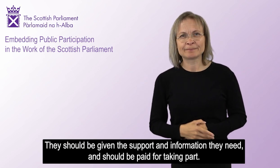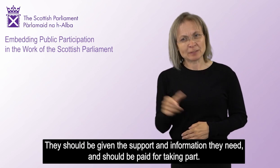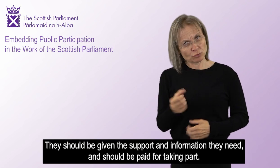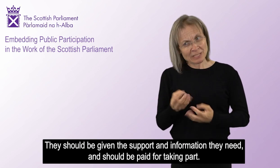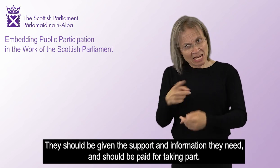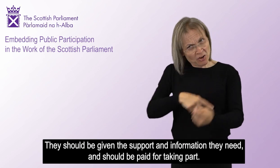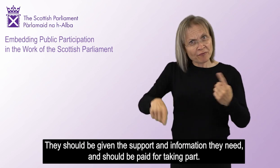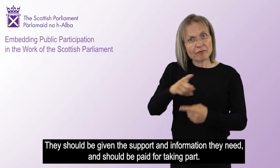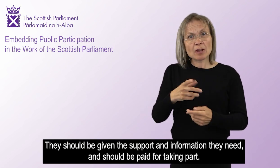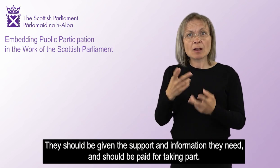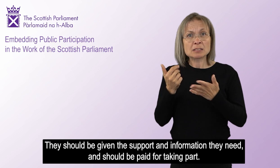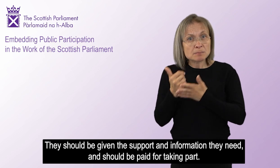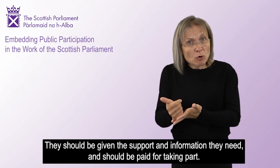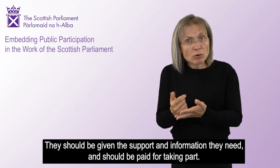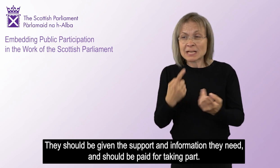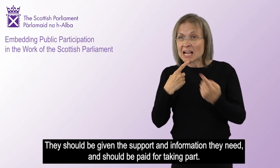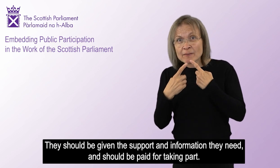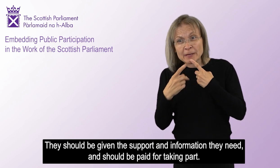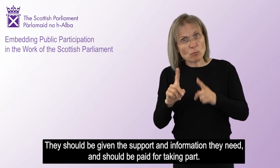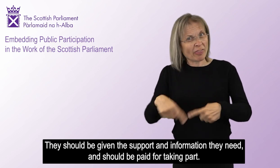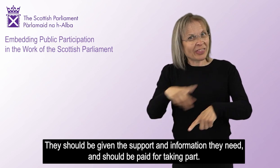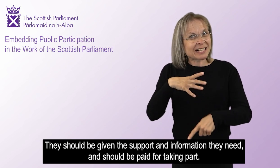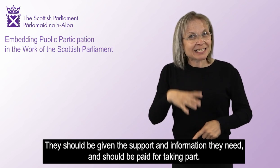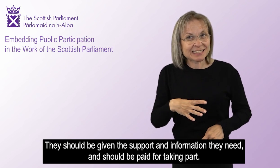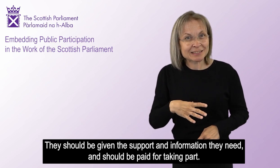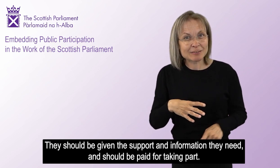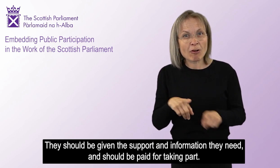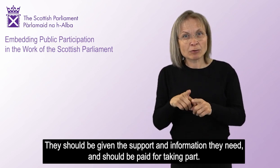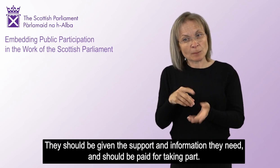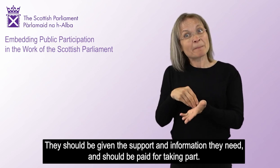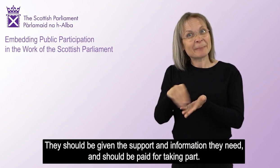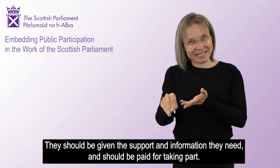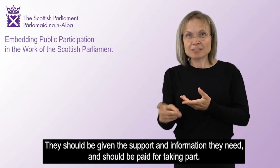They should be given the support and information they need, and should be paid for taking part.